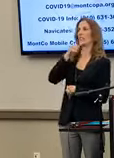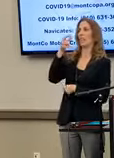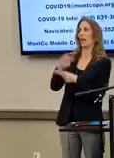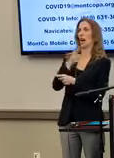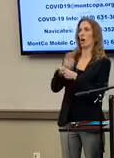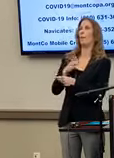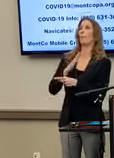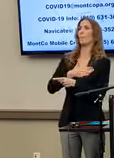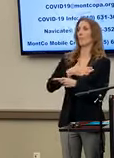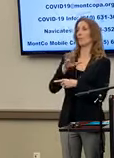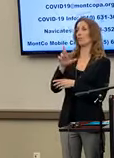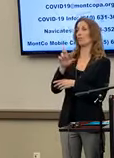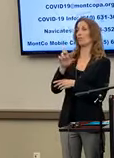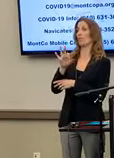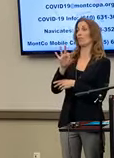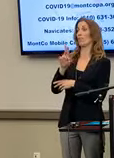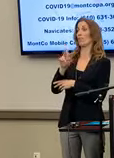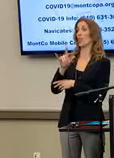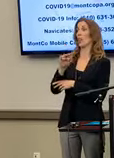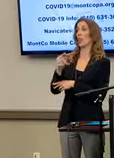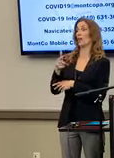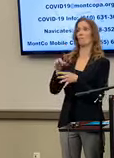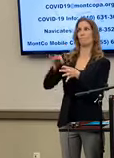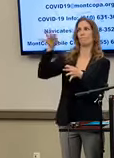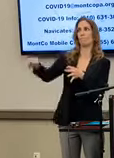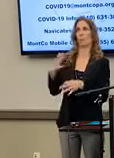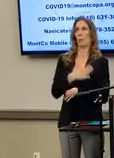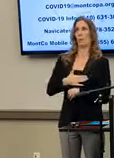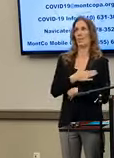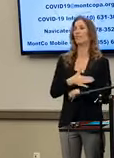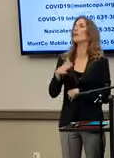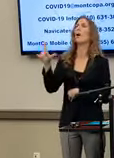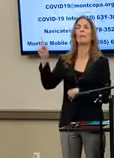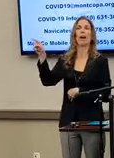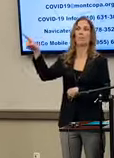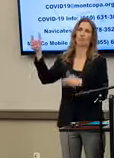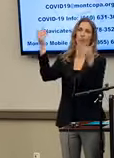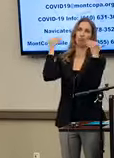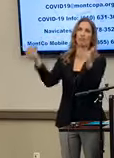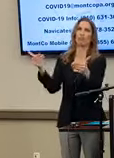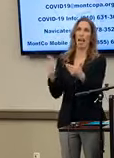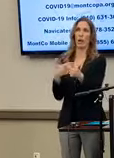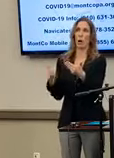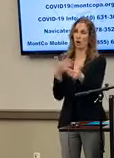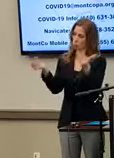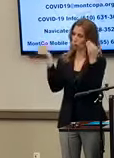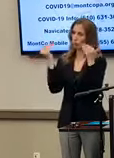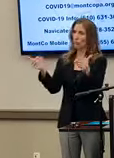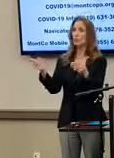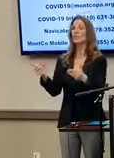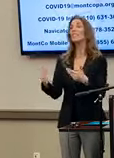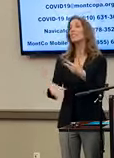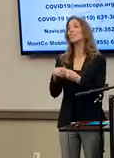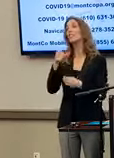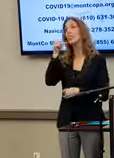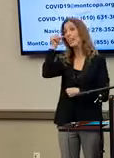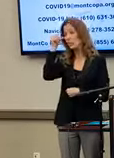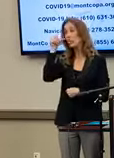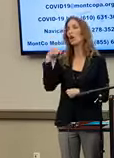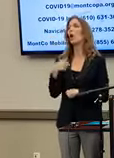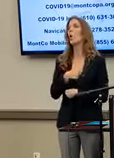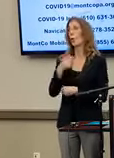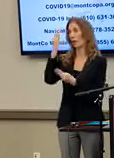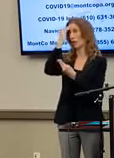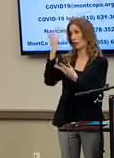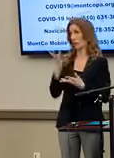to postpone that refueling. That refueling has proceeded, and additionally yesterday we received